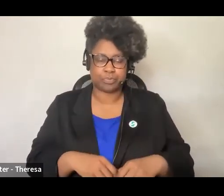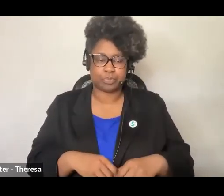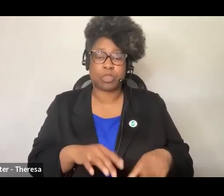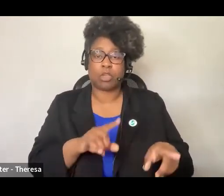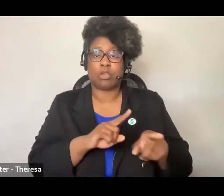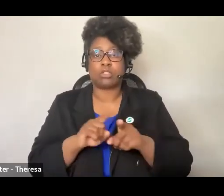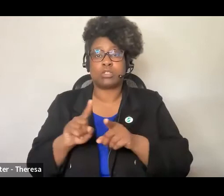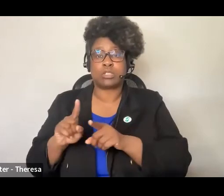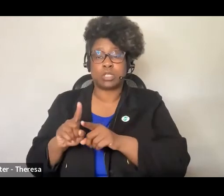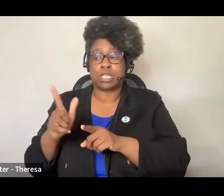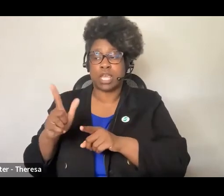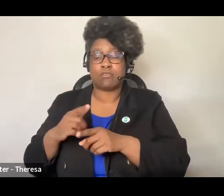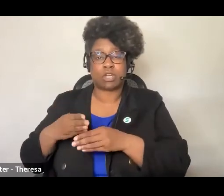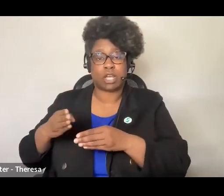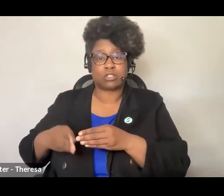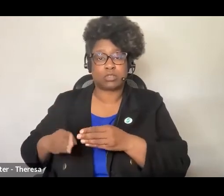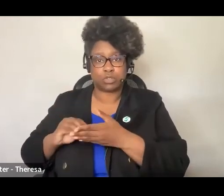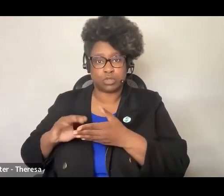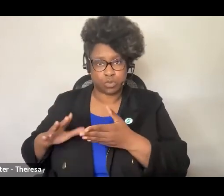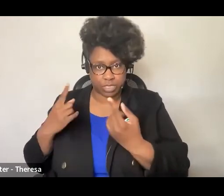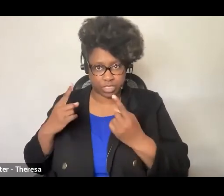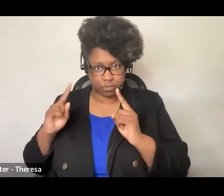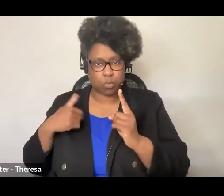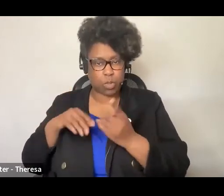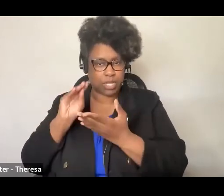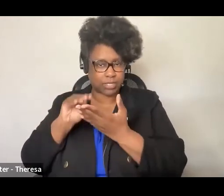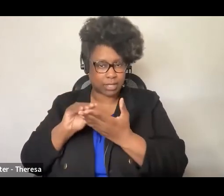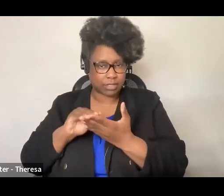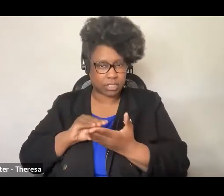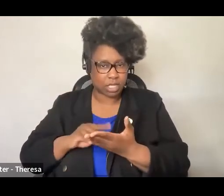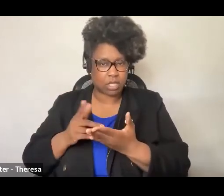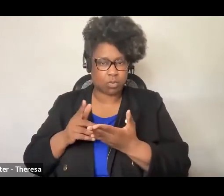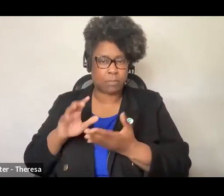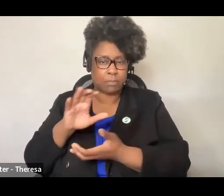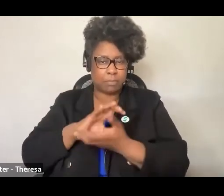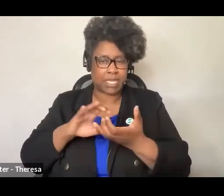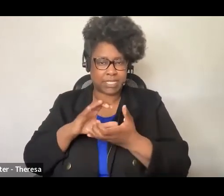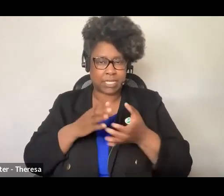had consequences for student achievement, which we were able to document through mixed-method studies.